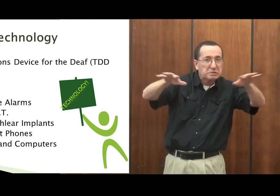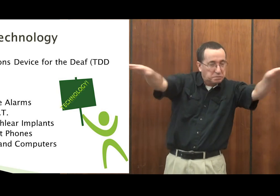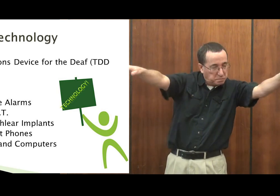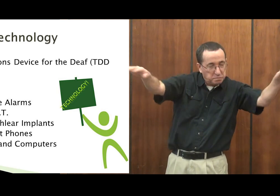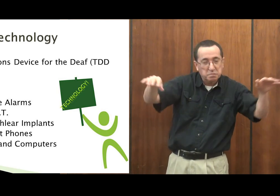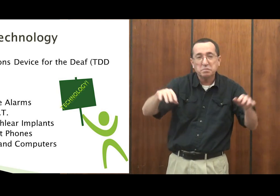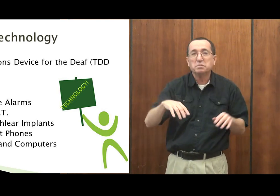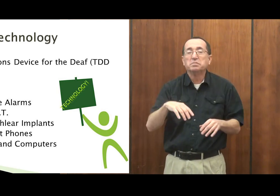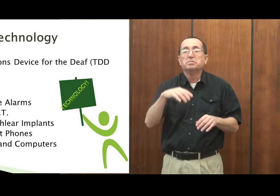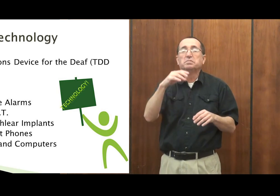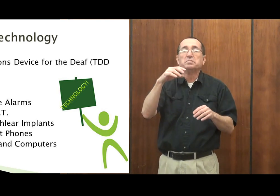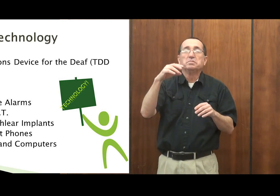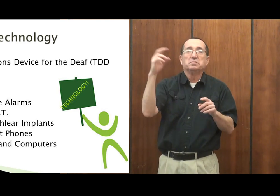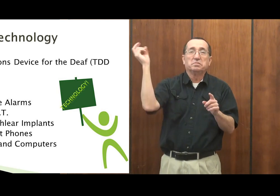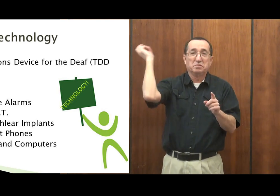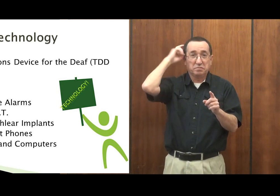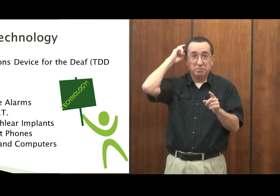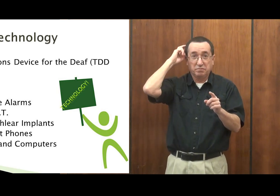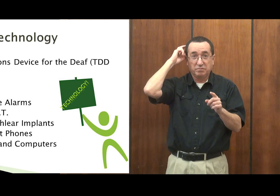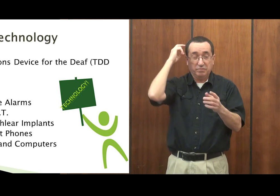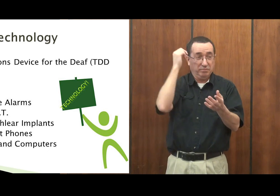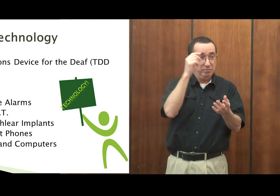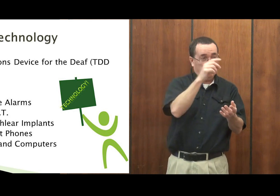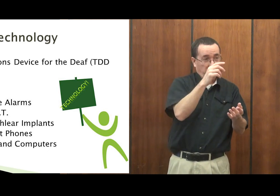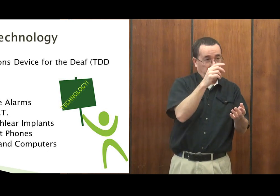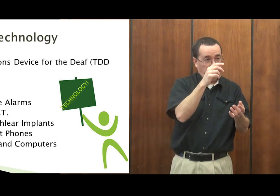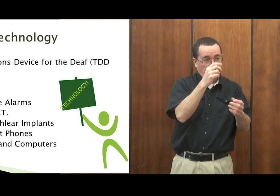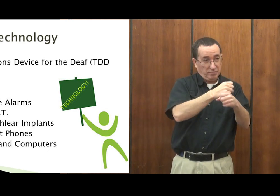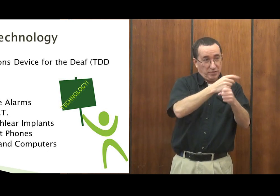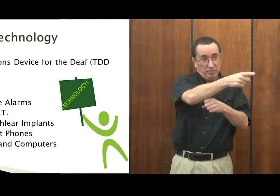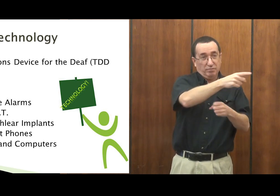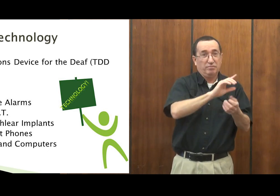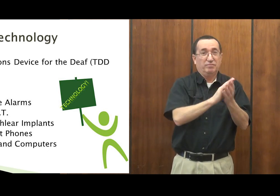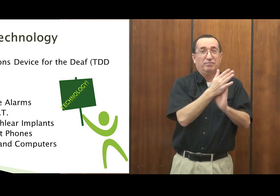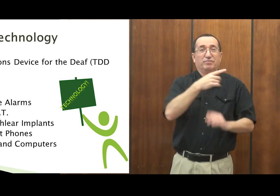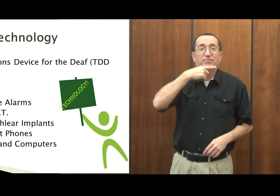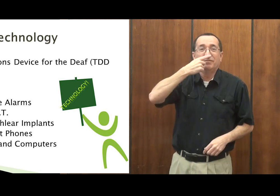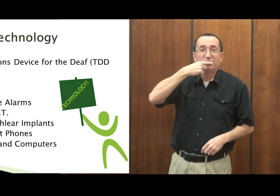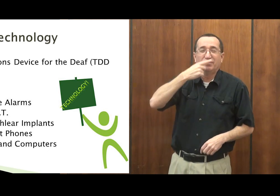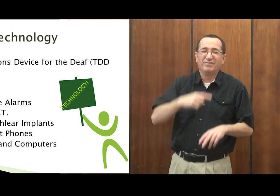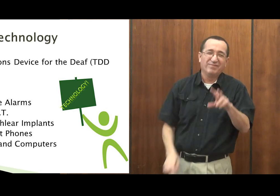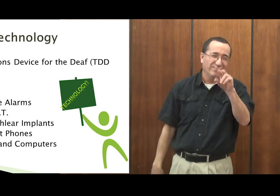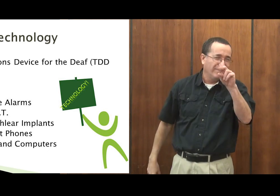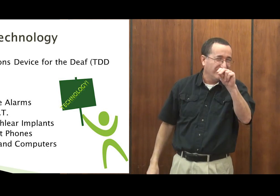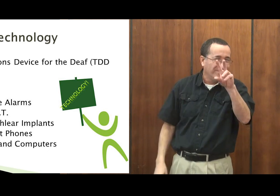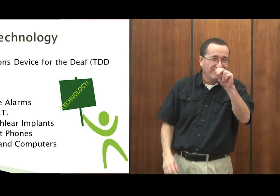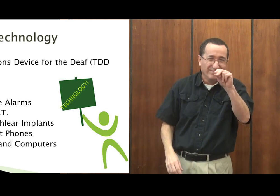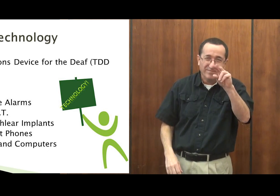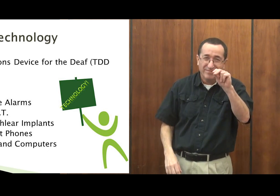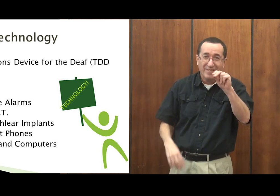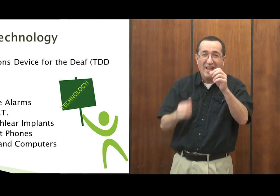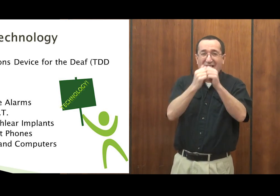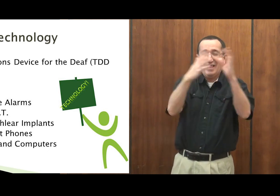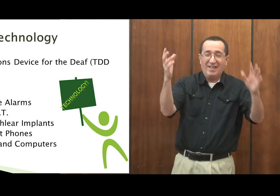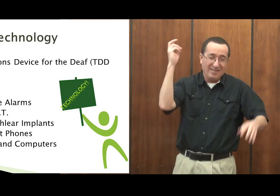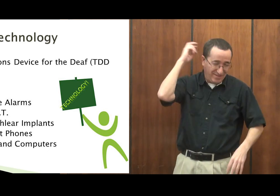becoming very, very common to see. And someone with an implant, they do not become hearing with them.